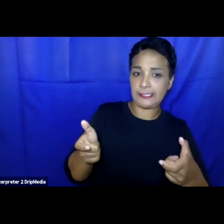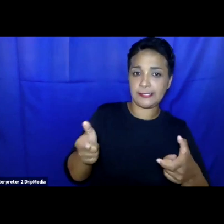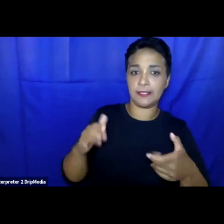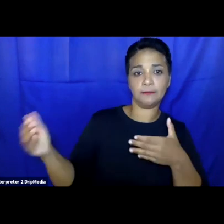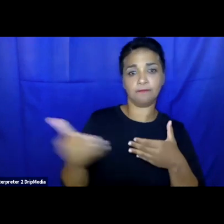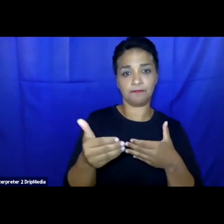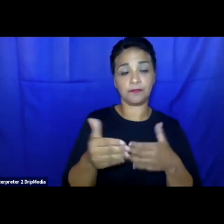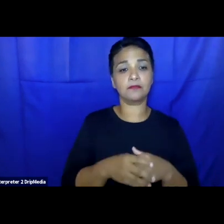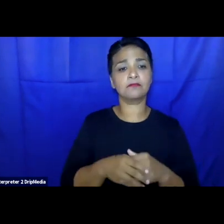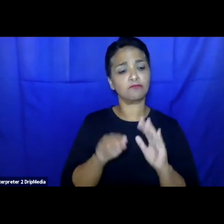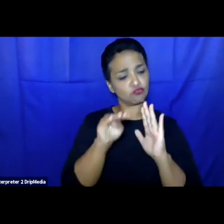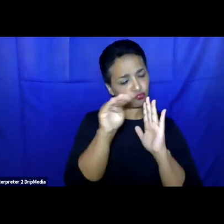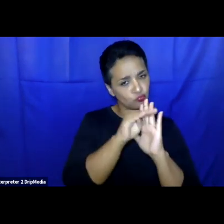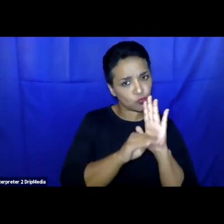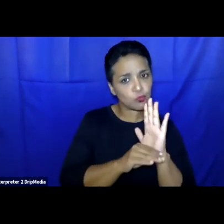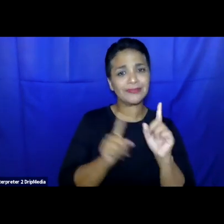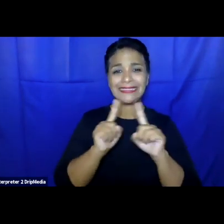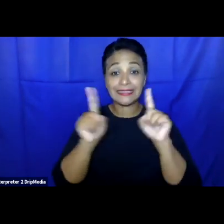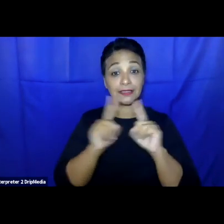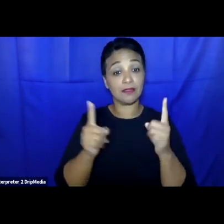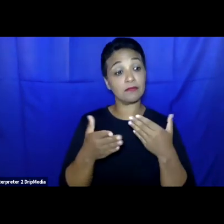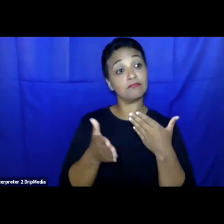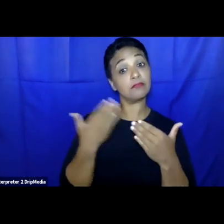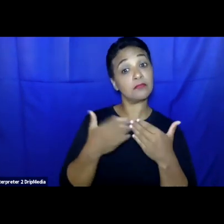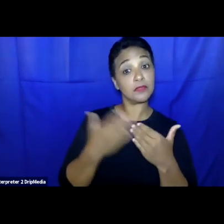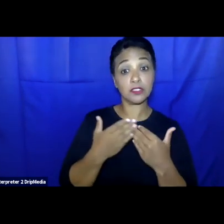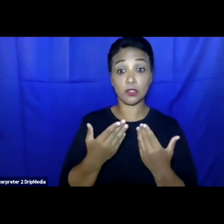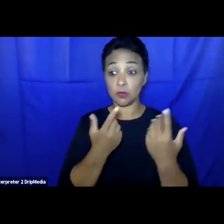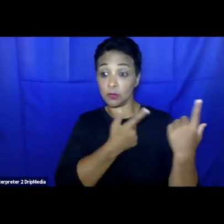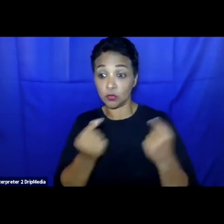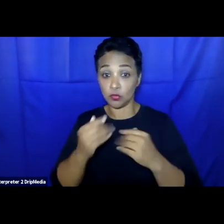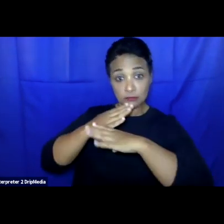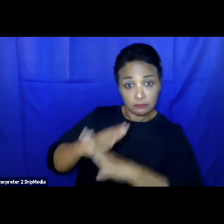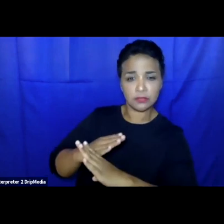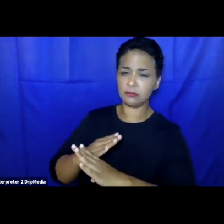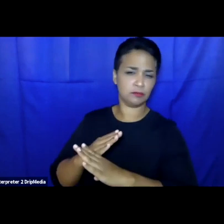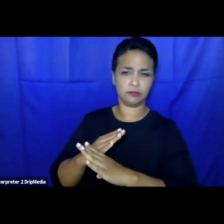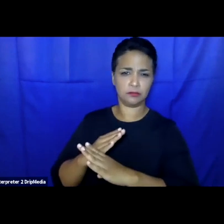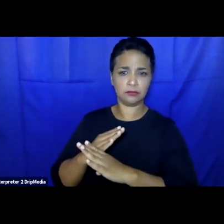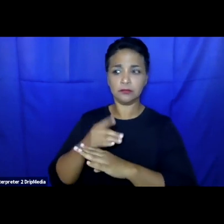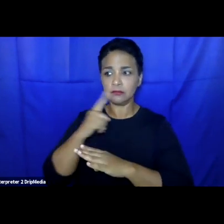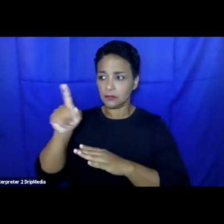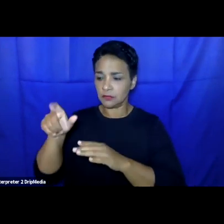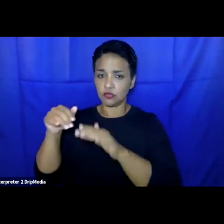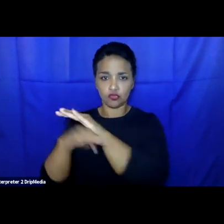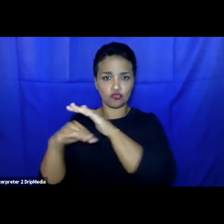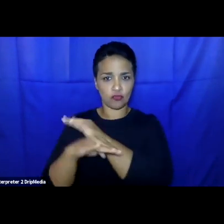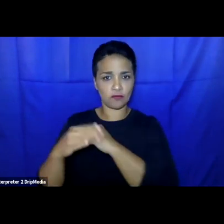-exist in the pact not always easily with the promise for increased refugee mobility through expanded resettlement and complementary